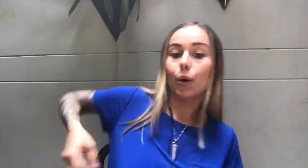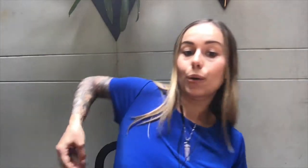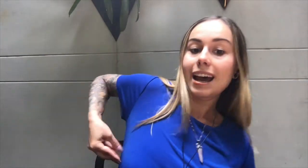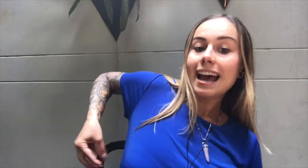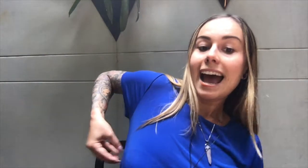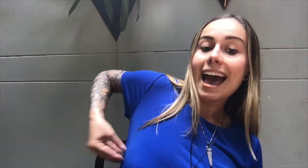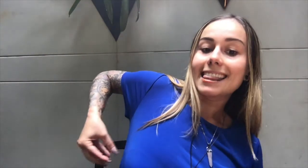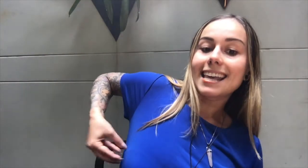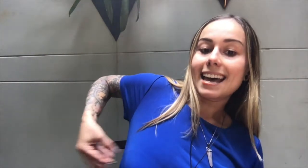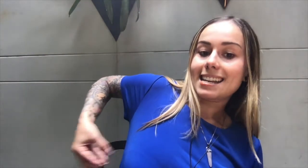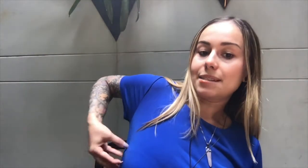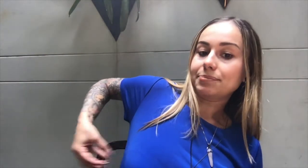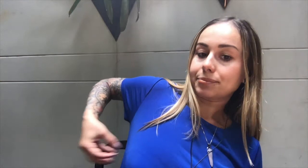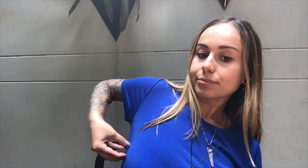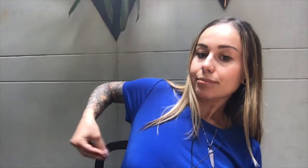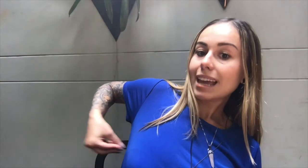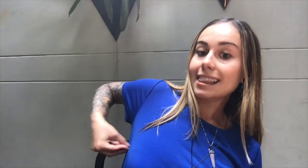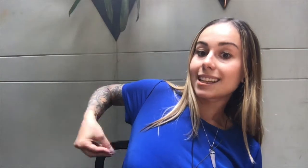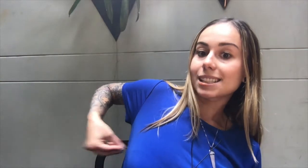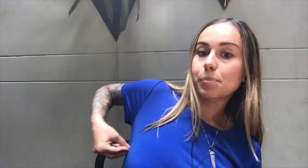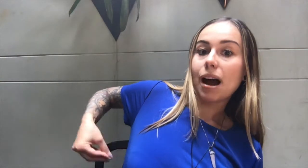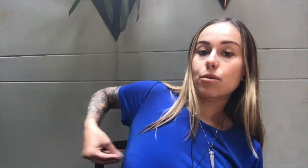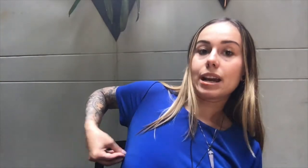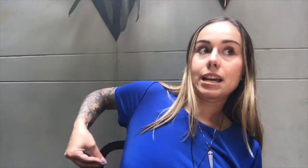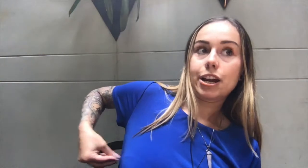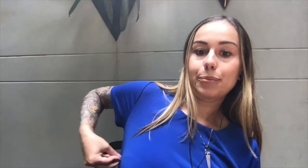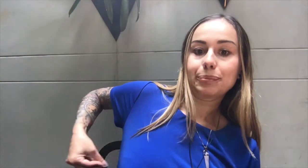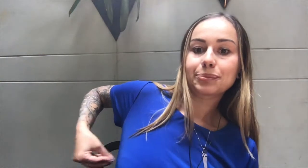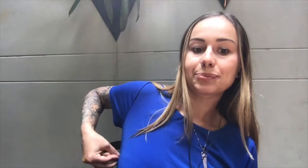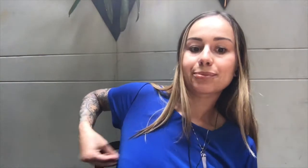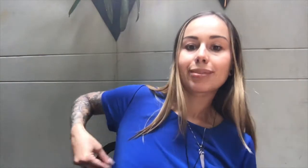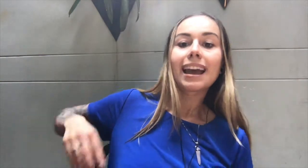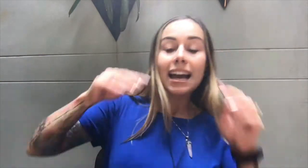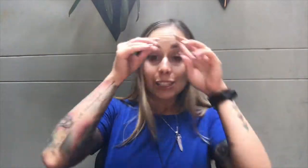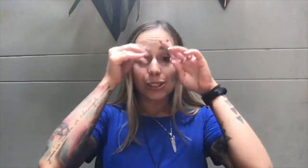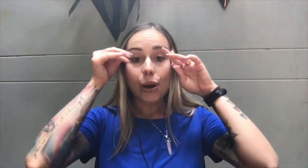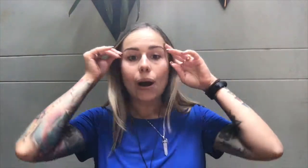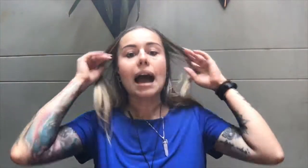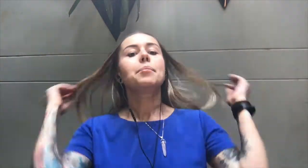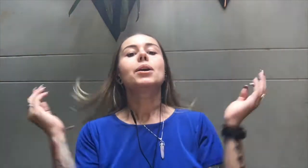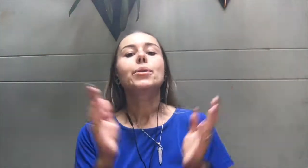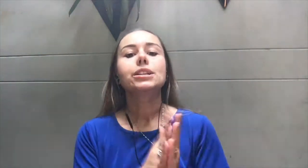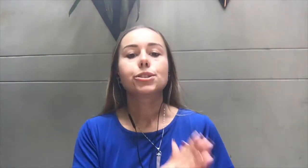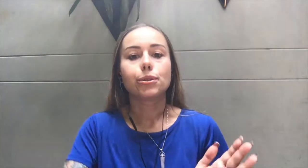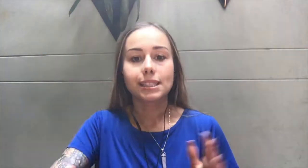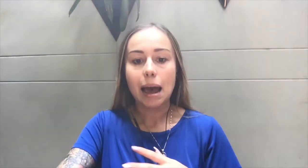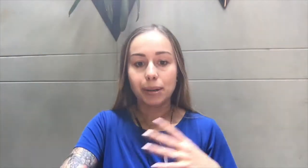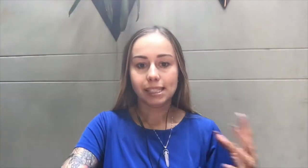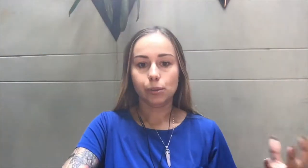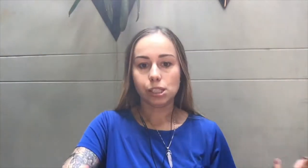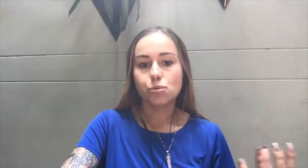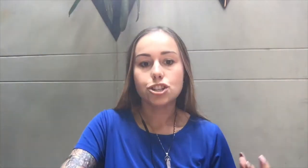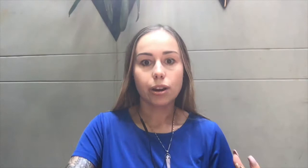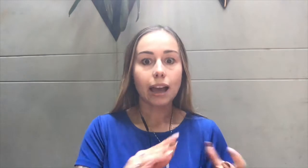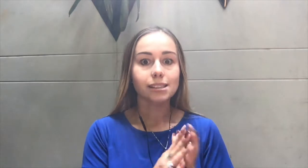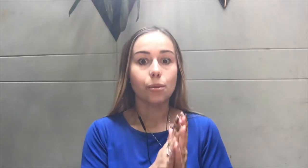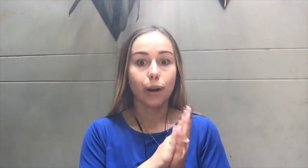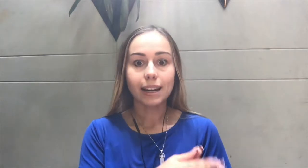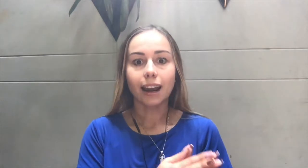and then this spot right here. So I'm going to do a tapping sequence with you guys right now